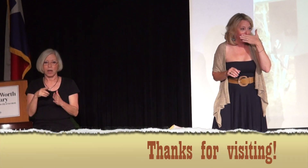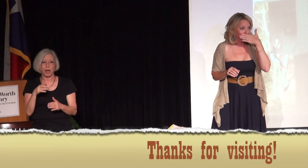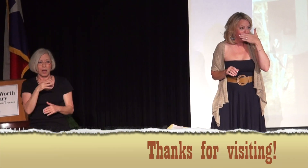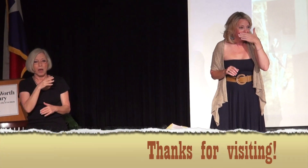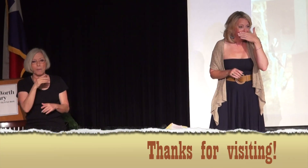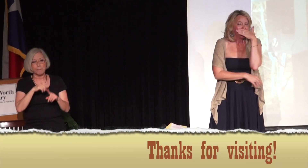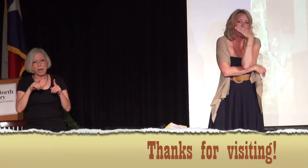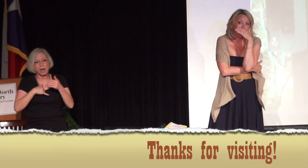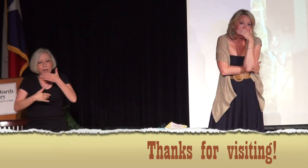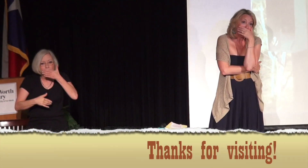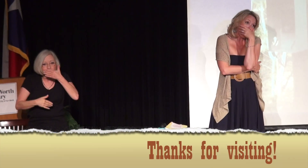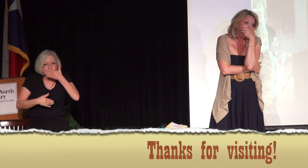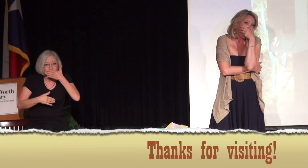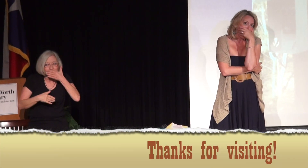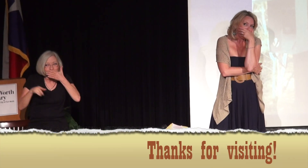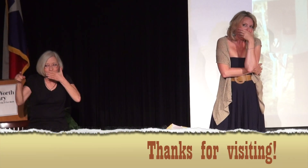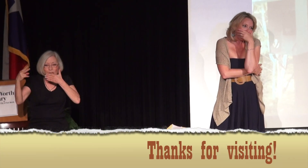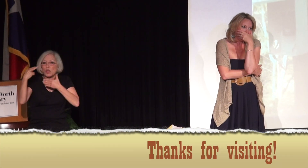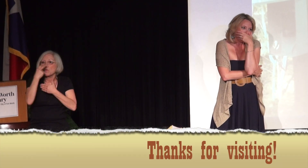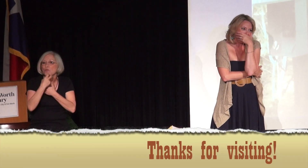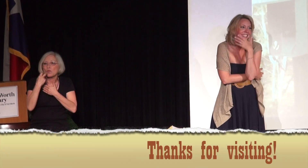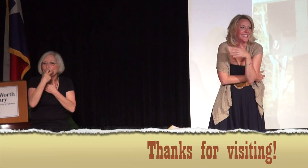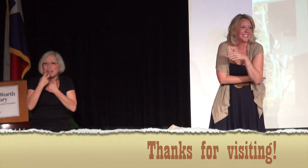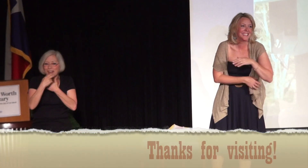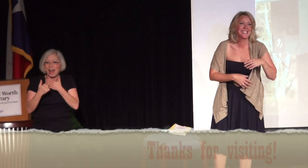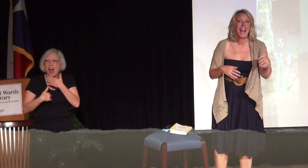could read my lips. So I'd be like, yeah, blah, blah, blah.